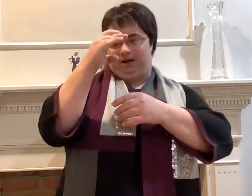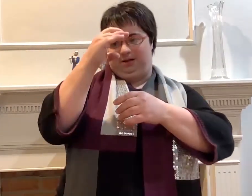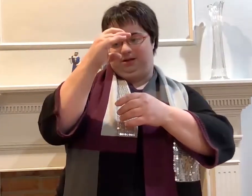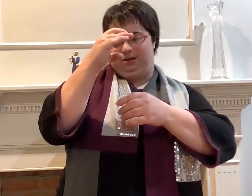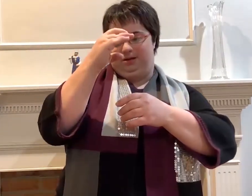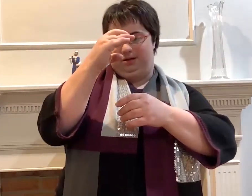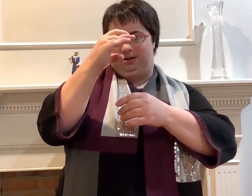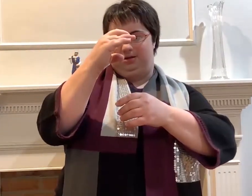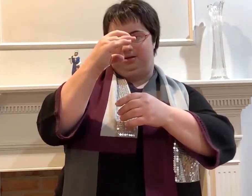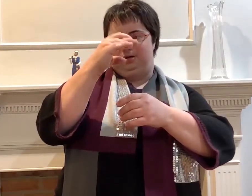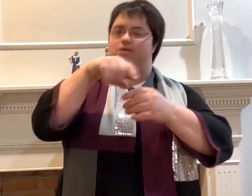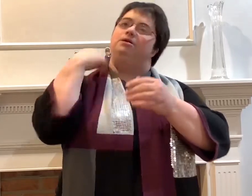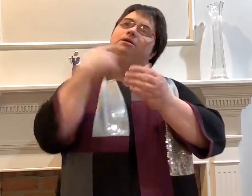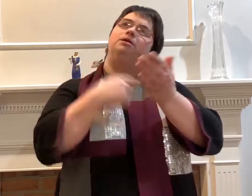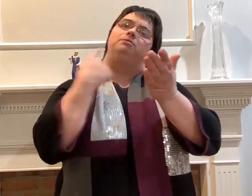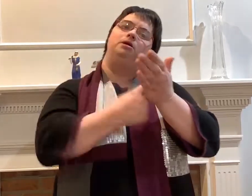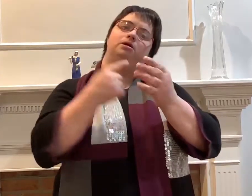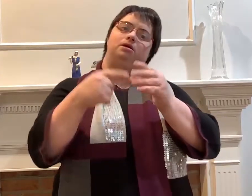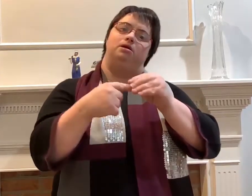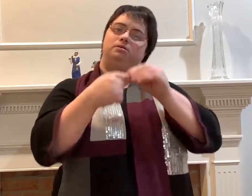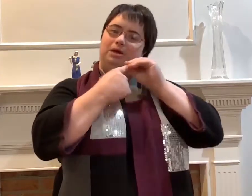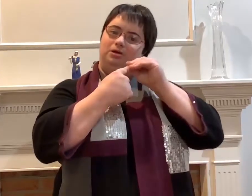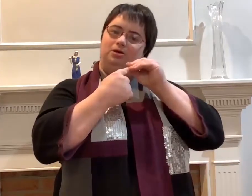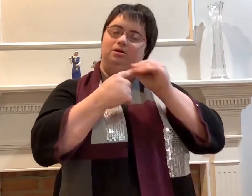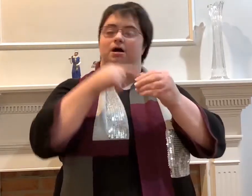narcissist and mercy Helene,